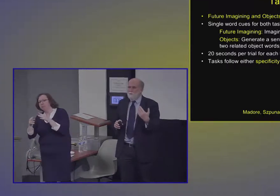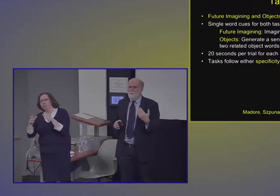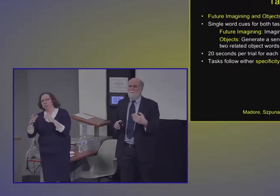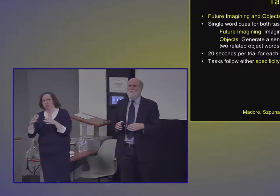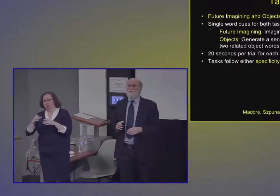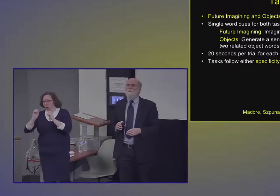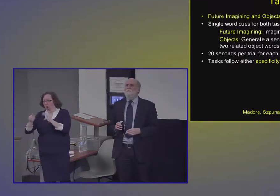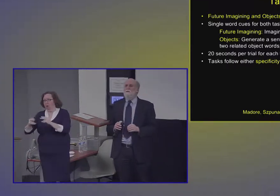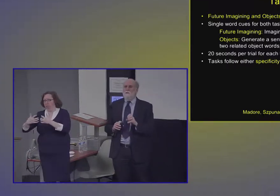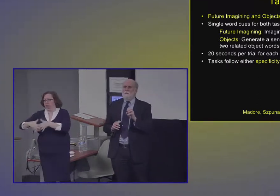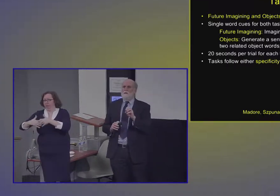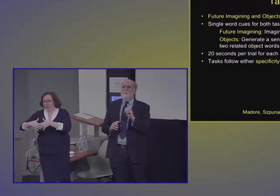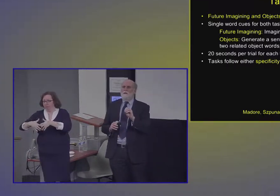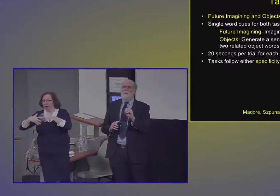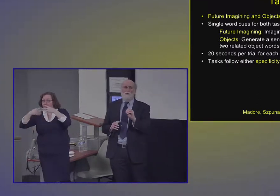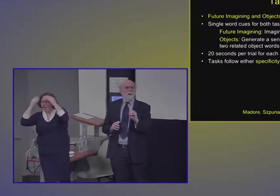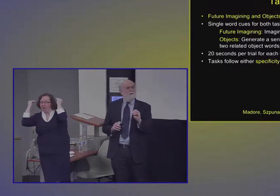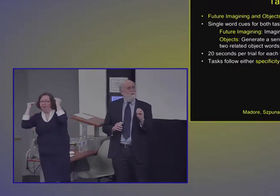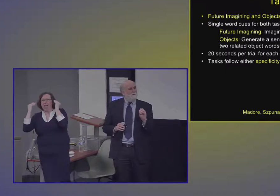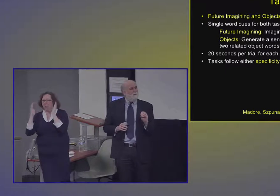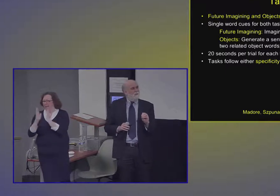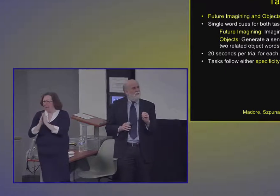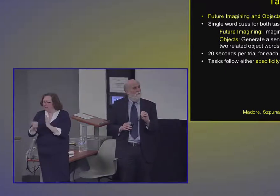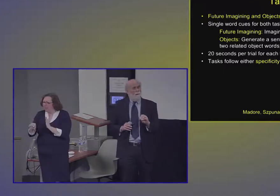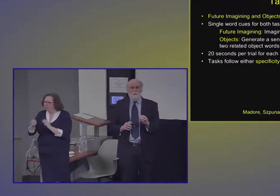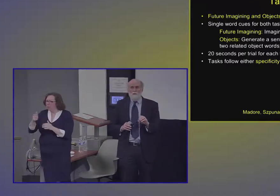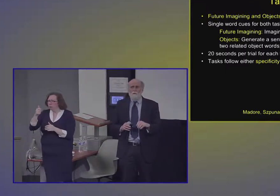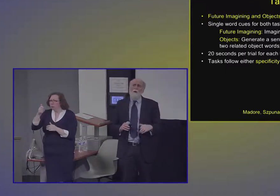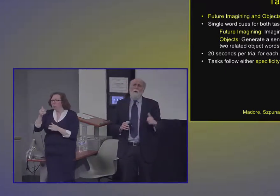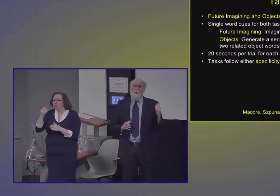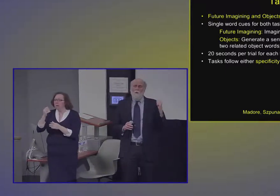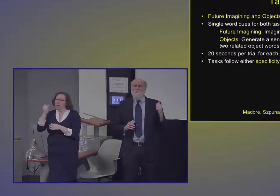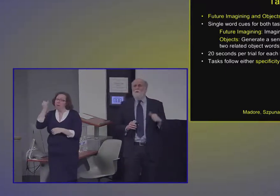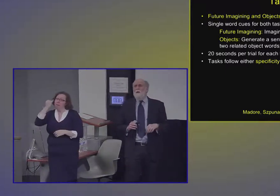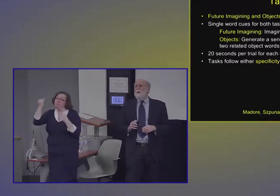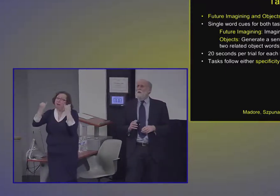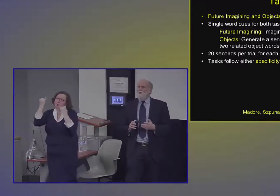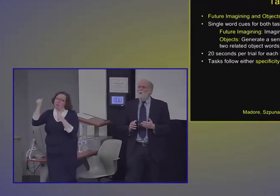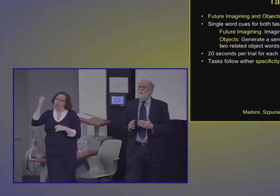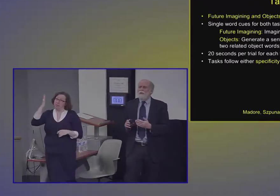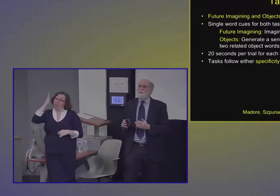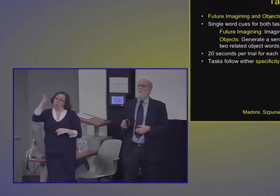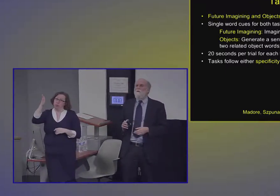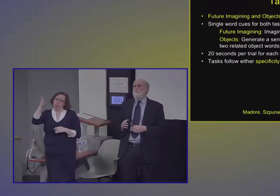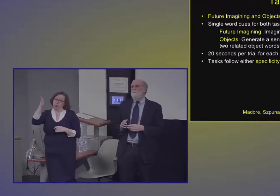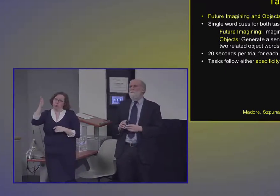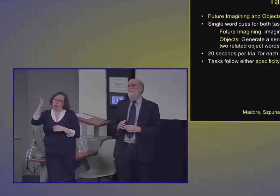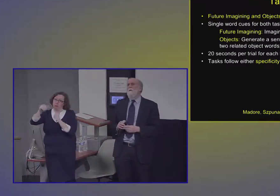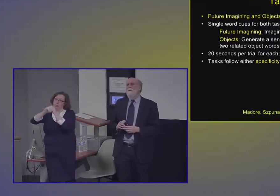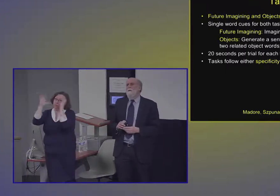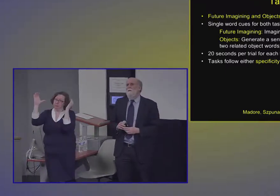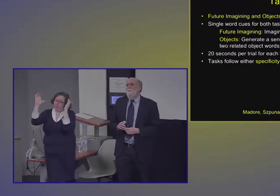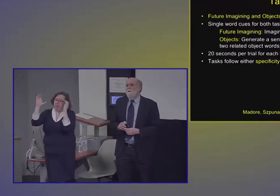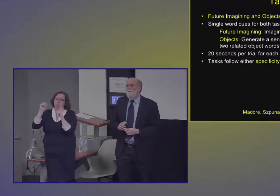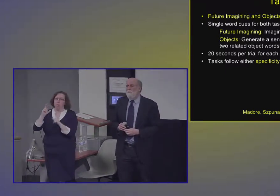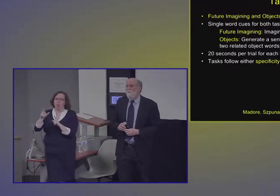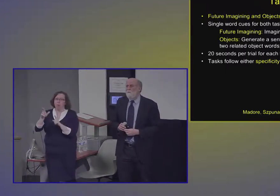in the previous studies I've been telling you about in response to a word cue, or do a control task that we've used in several previous